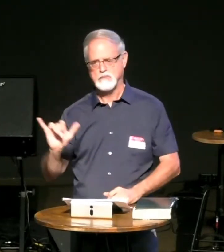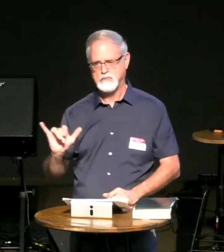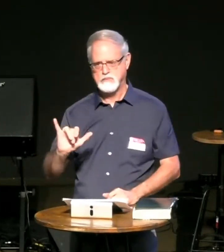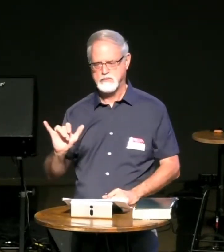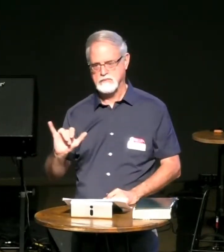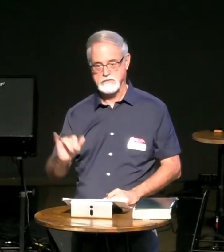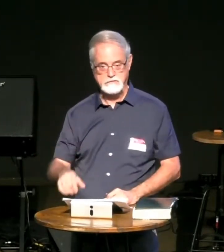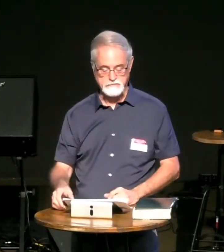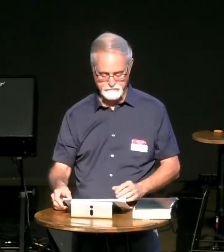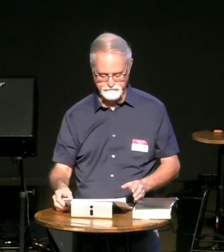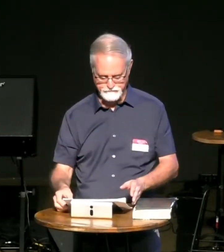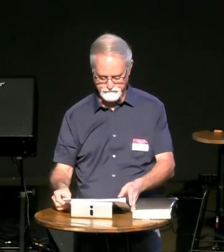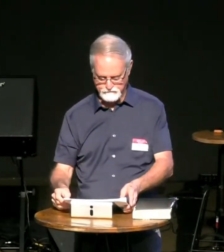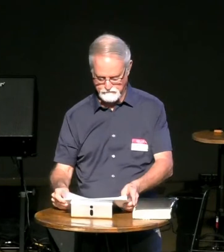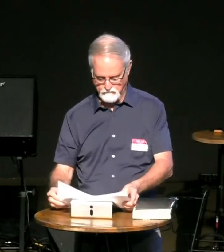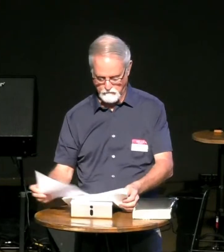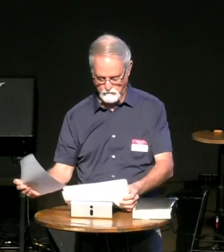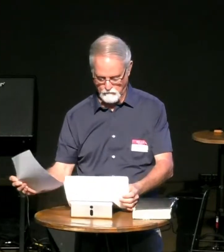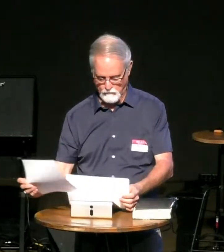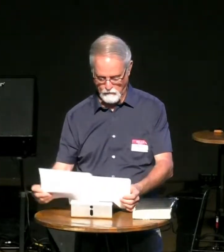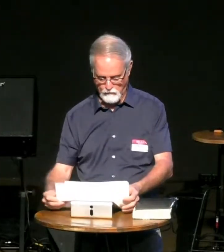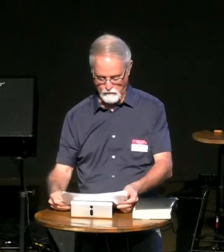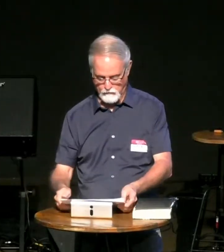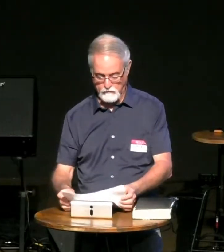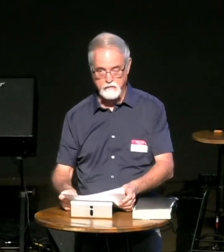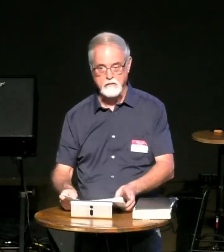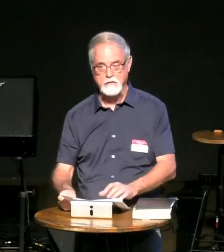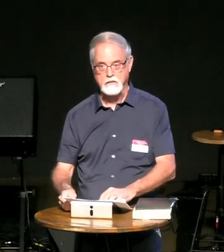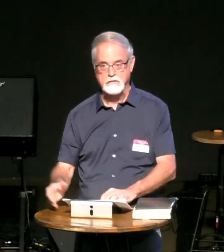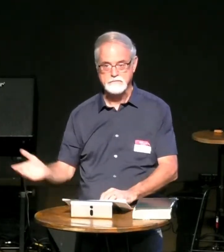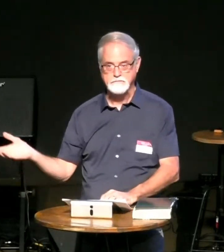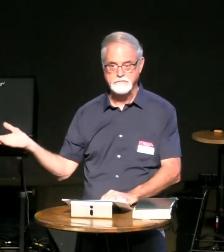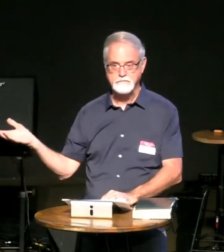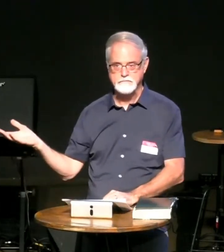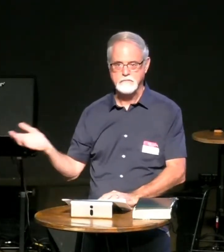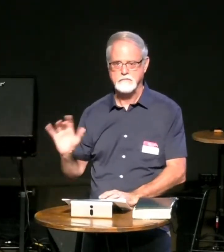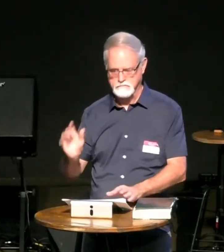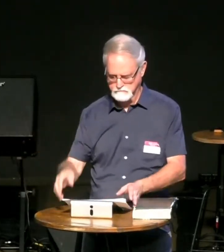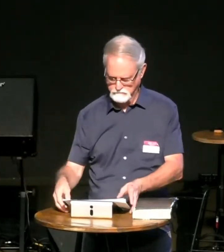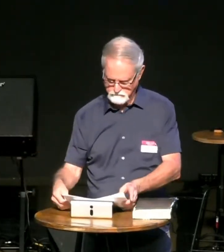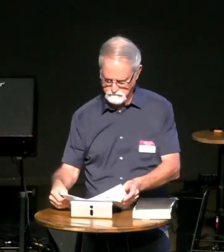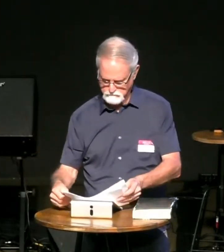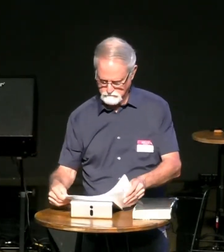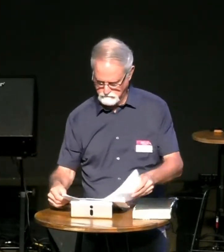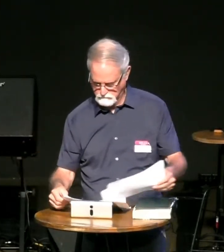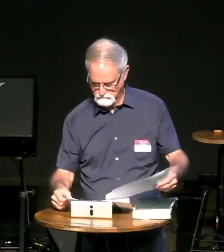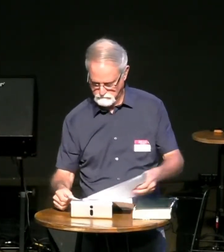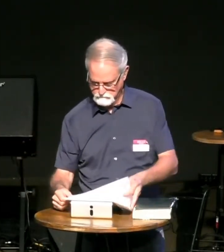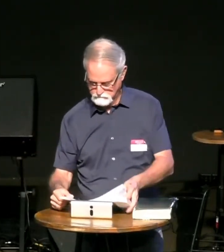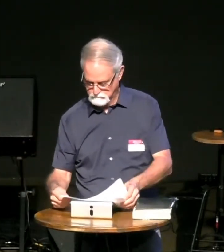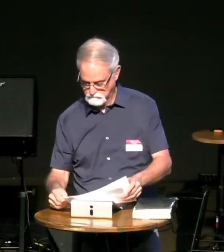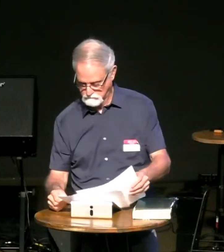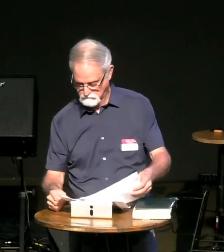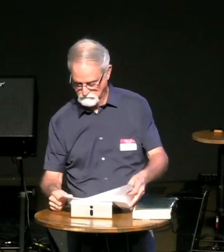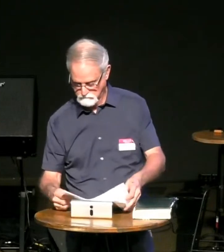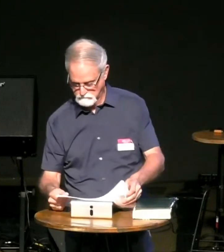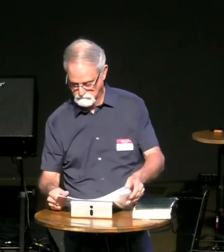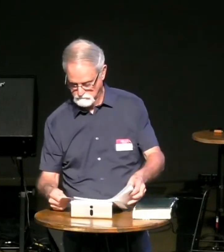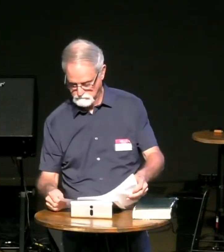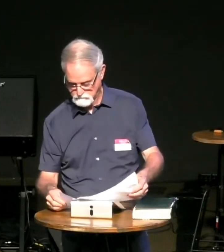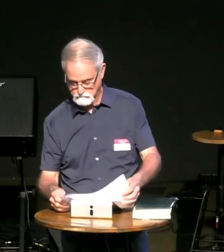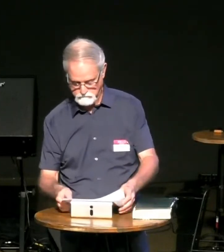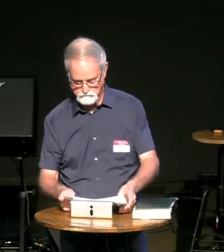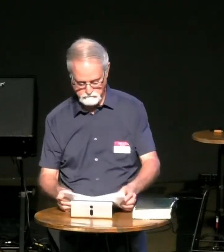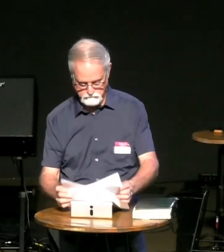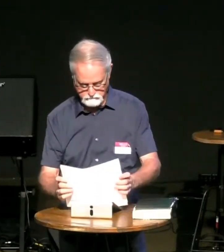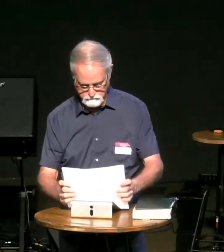i think of a story you know that in the bible sometimes people think it's only for the old day but it's also for current day you can draw the